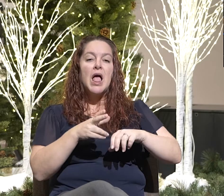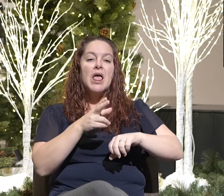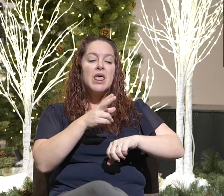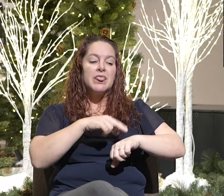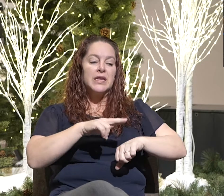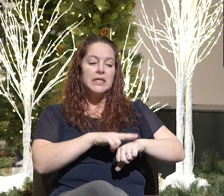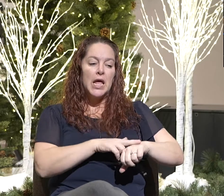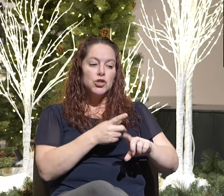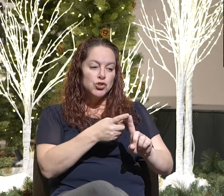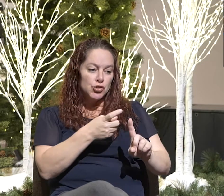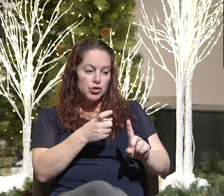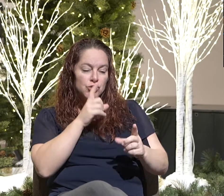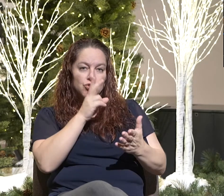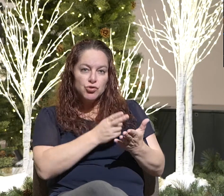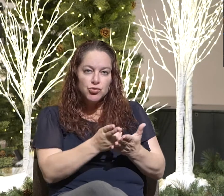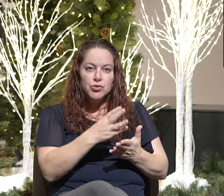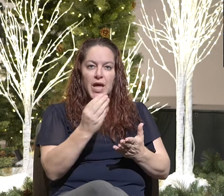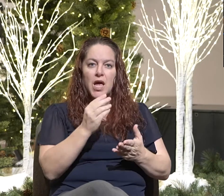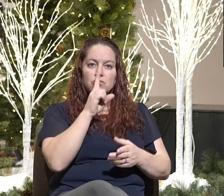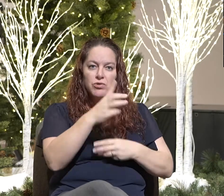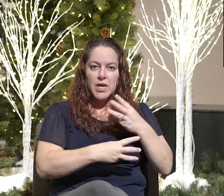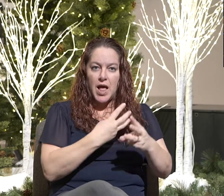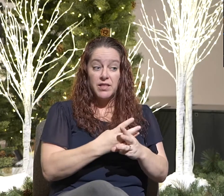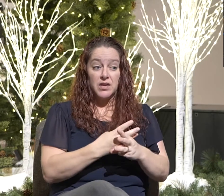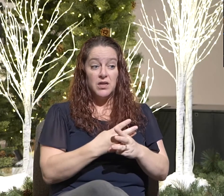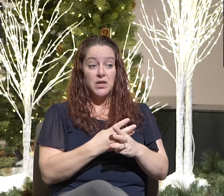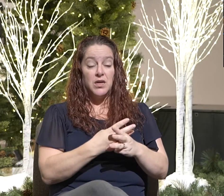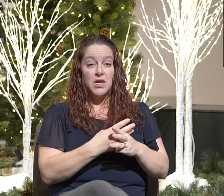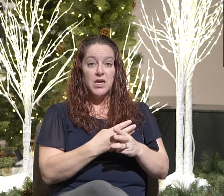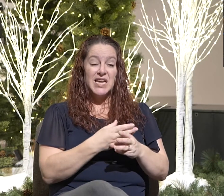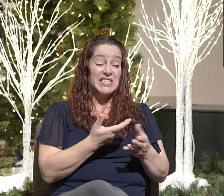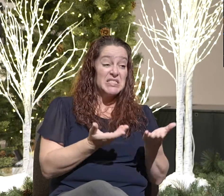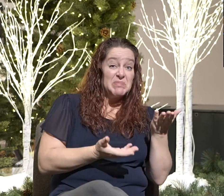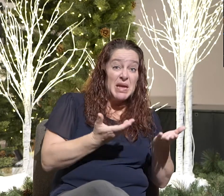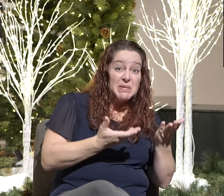reality. Is it objective? Is it subjective?